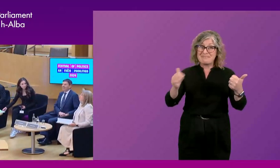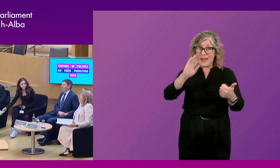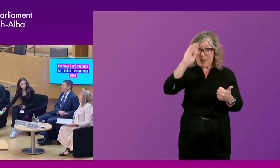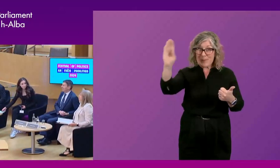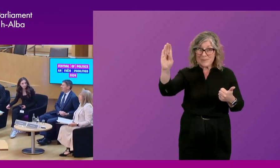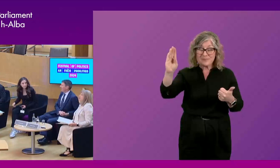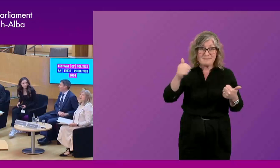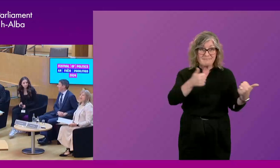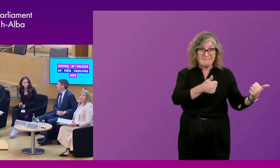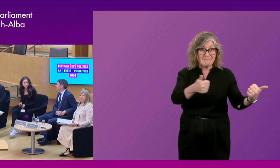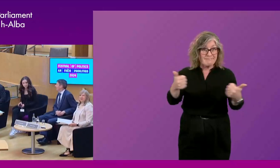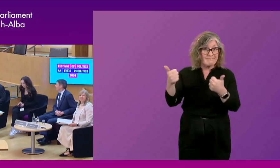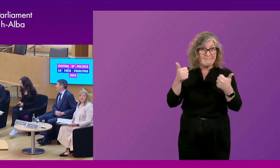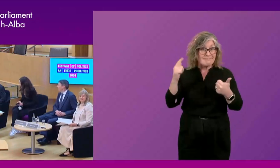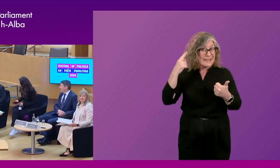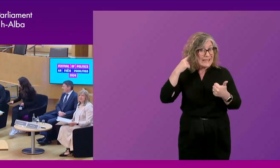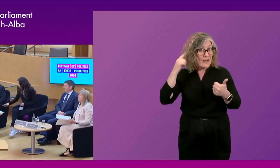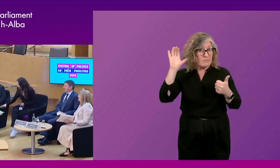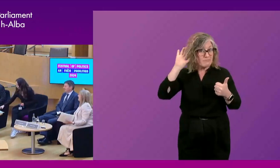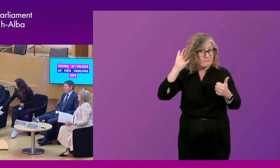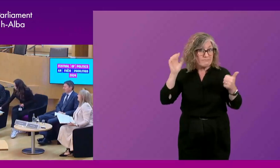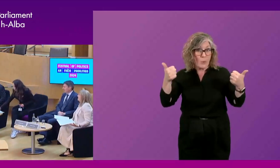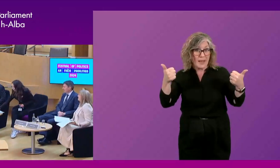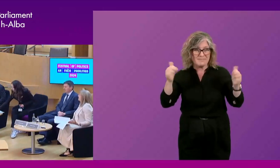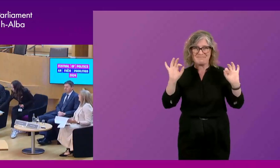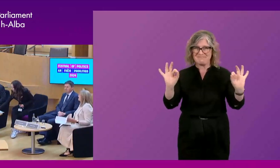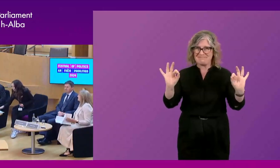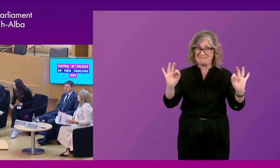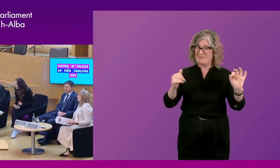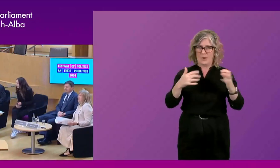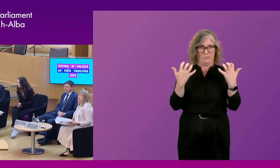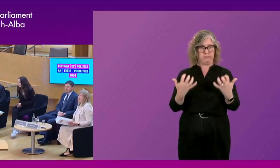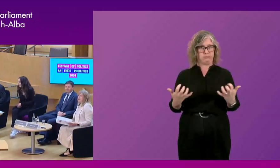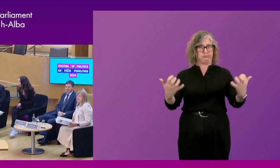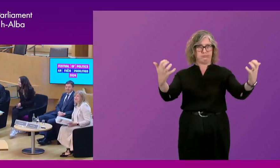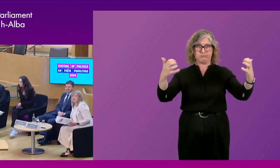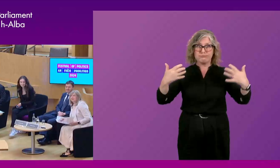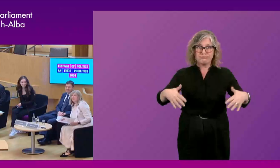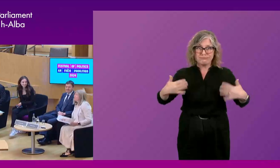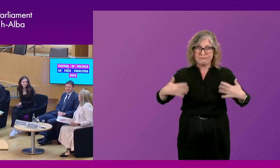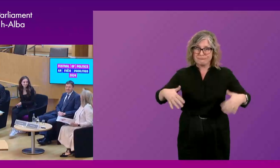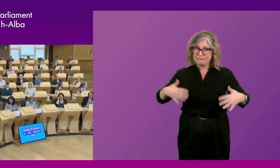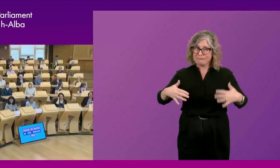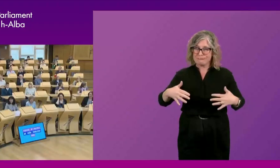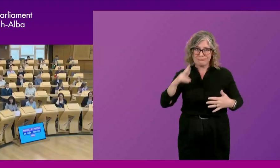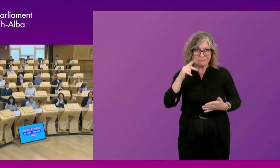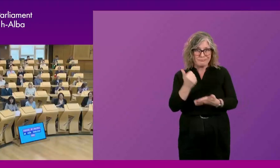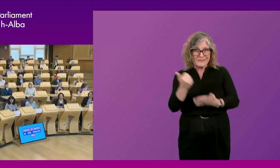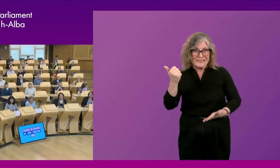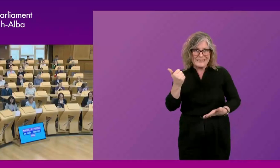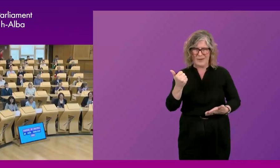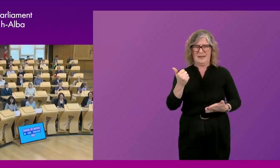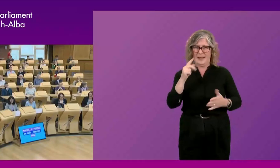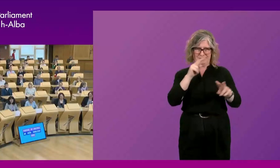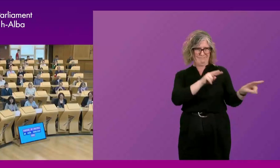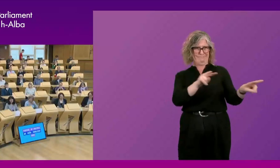Just checking that you can all hear me. Okay. Well, full house. Fabulous. Looks a little different than